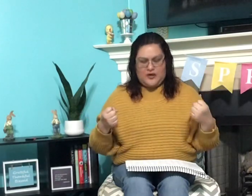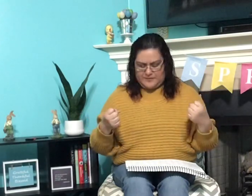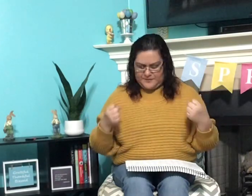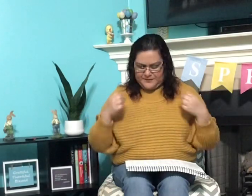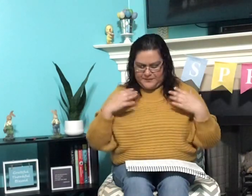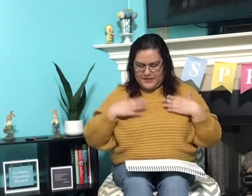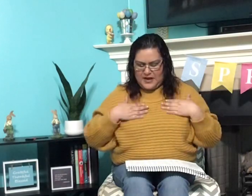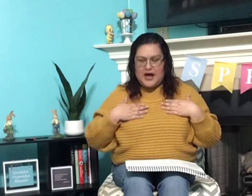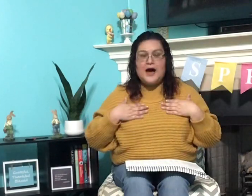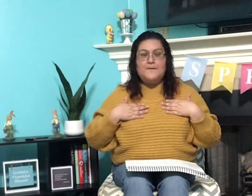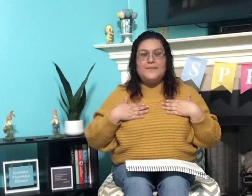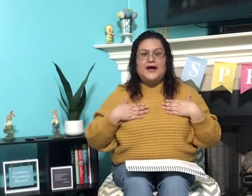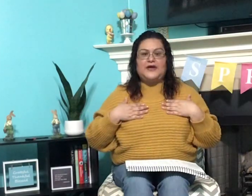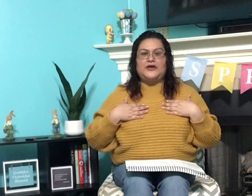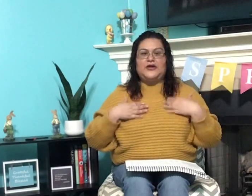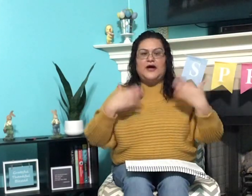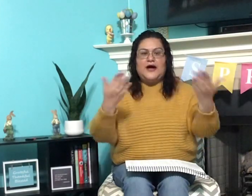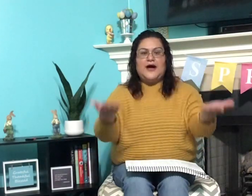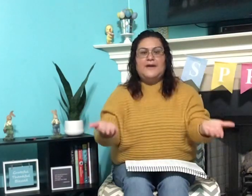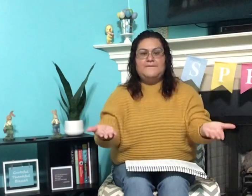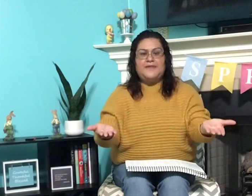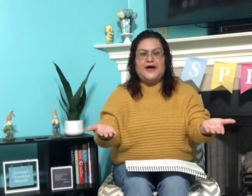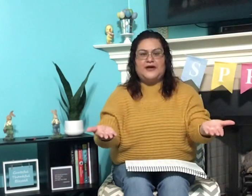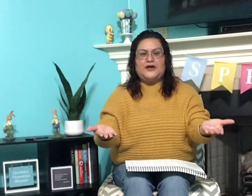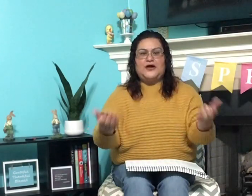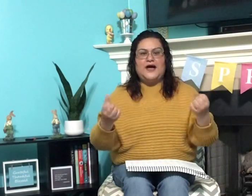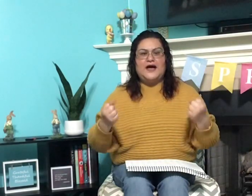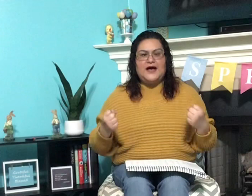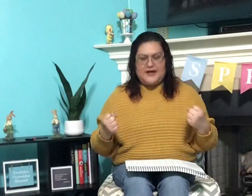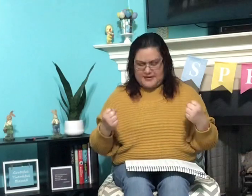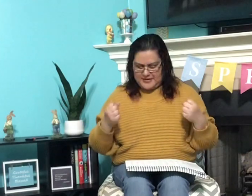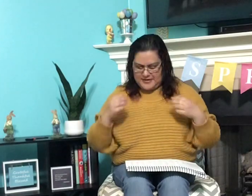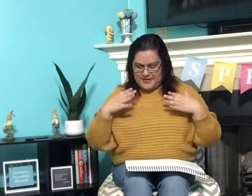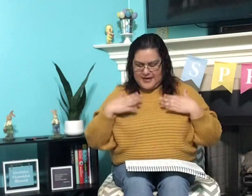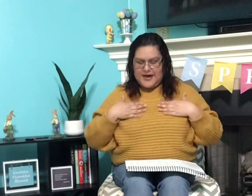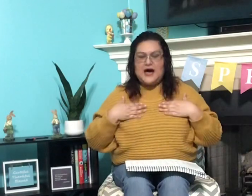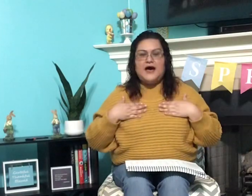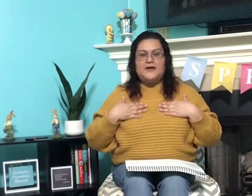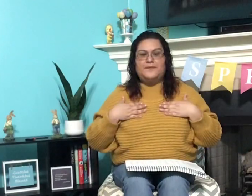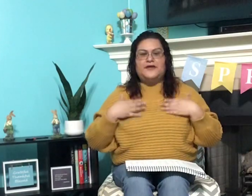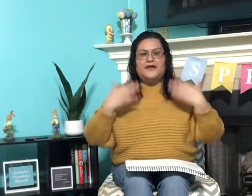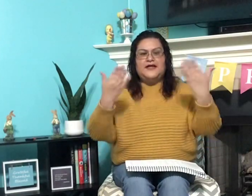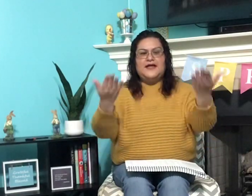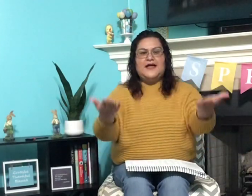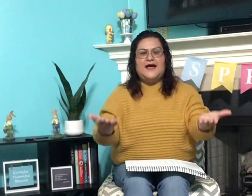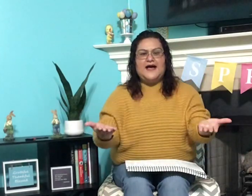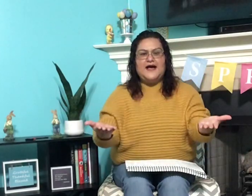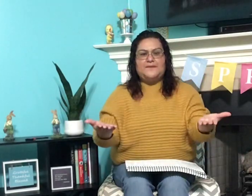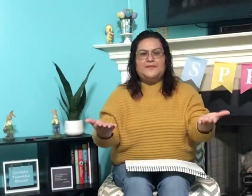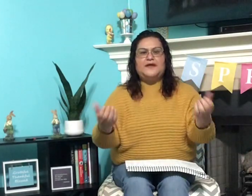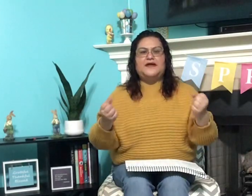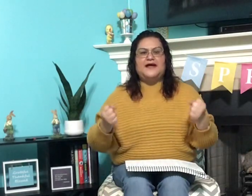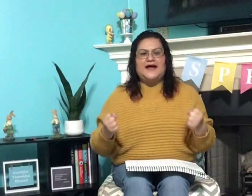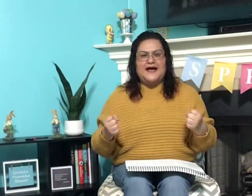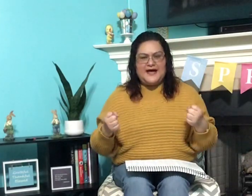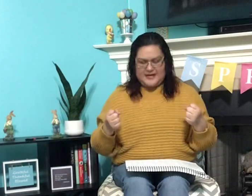to, umpire, umpire, uh, up, up, up, uh,